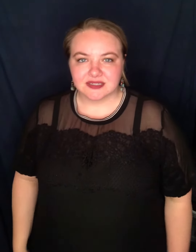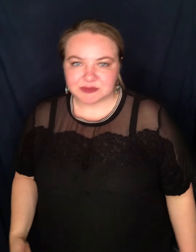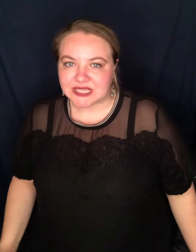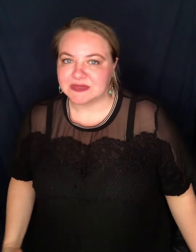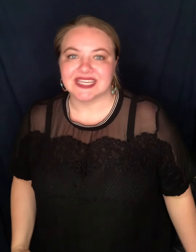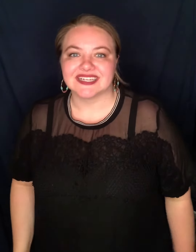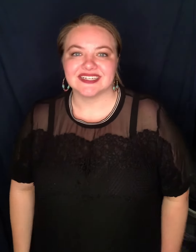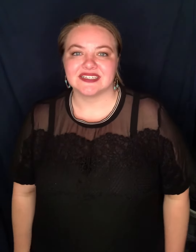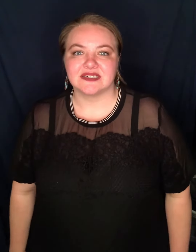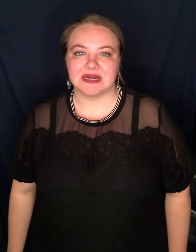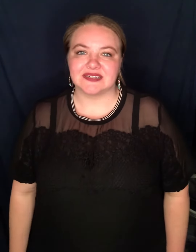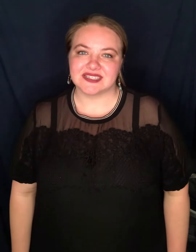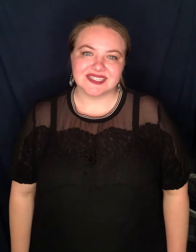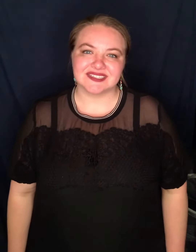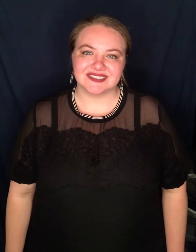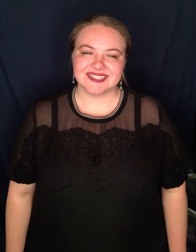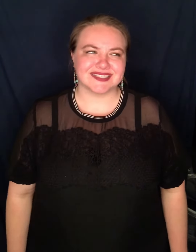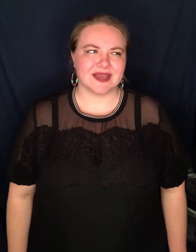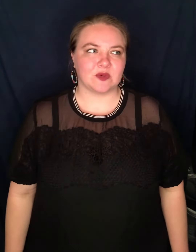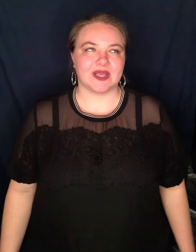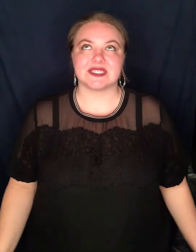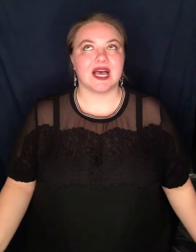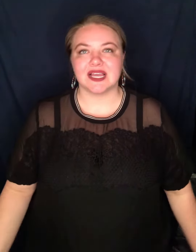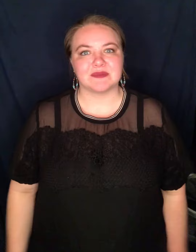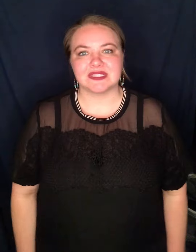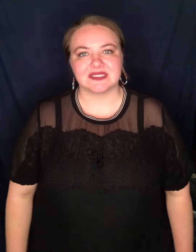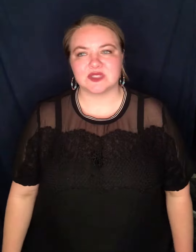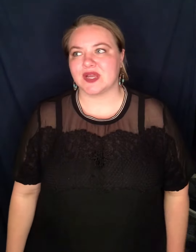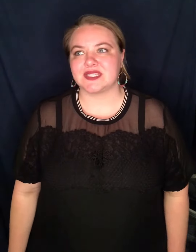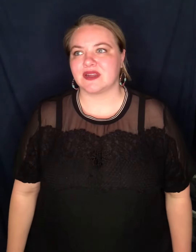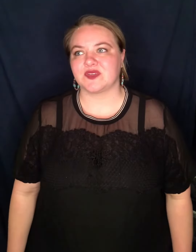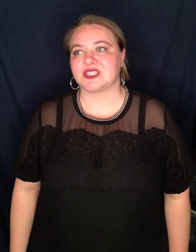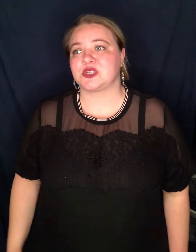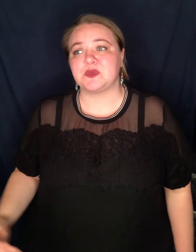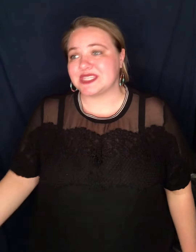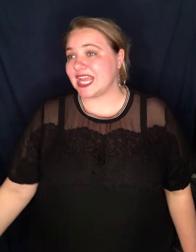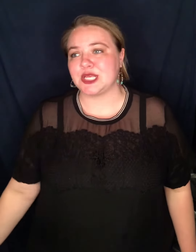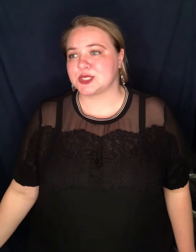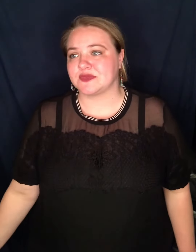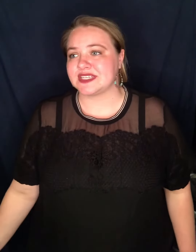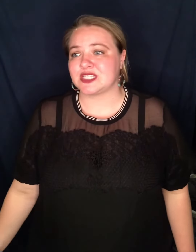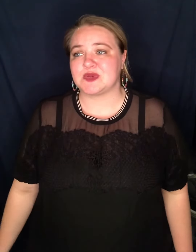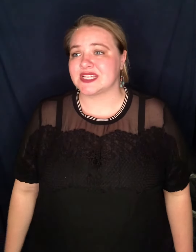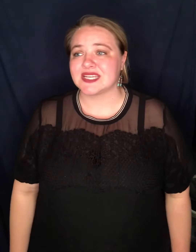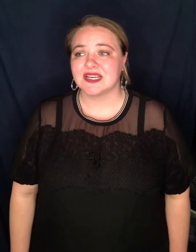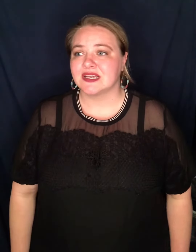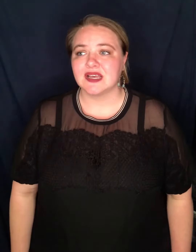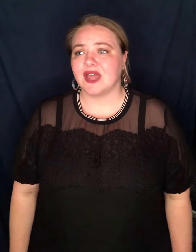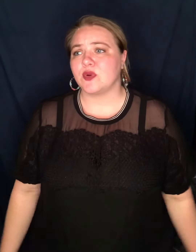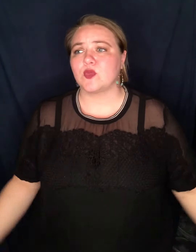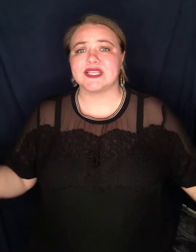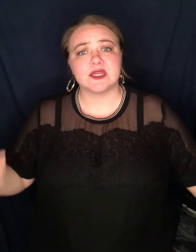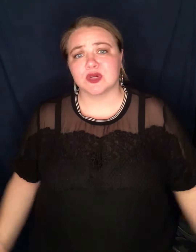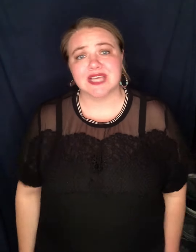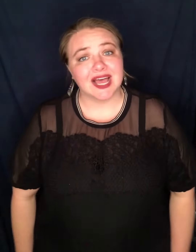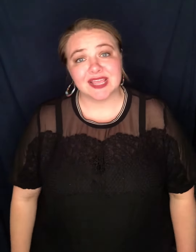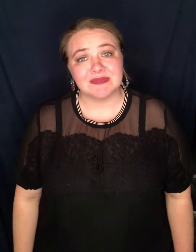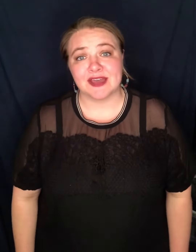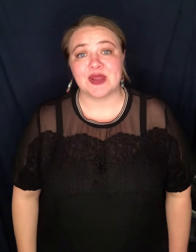Pick me, Miles. Let's not waste time. That's why I signed up for that stupid dating service. It's because I don't want to waste any more time. I don't